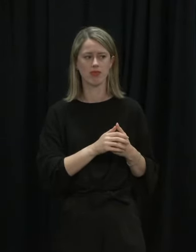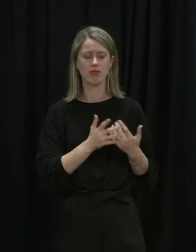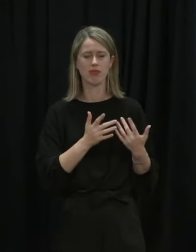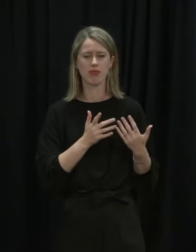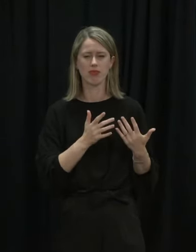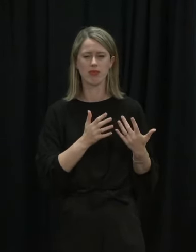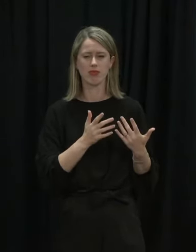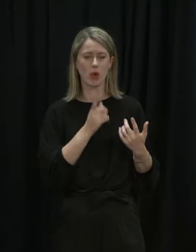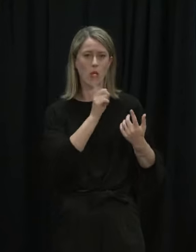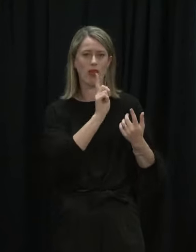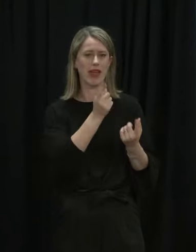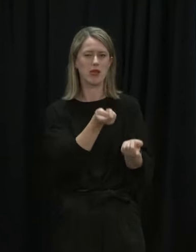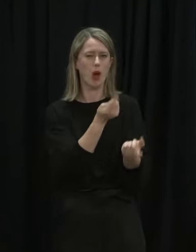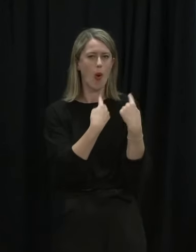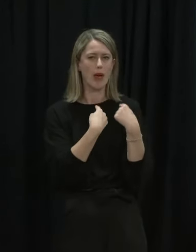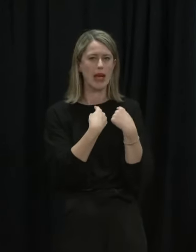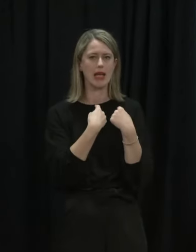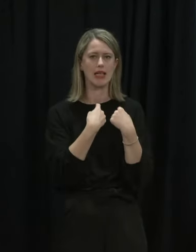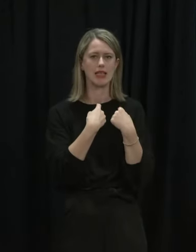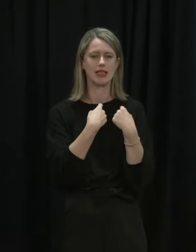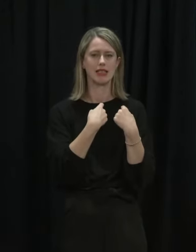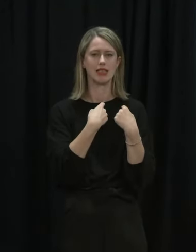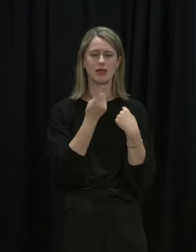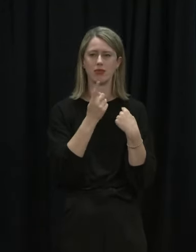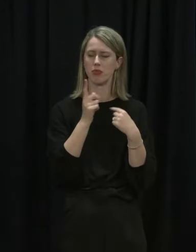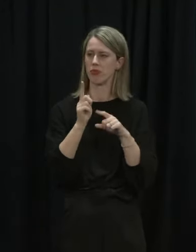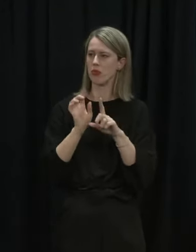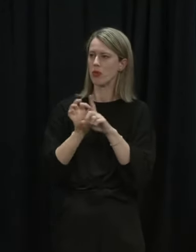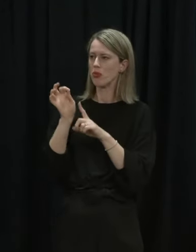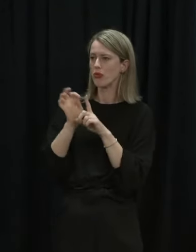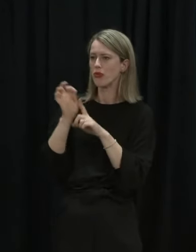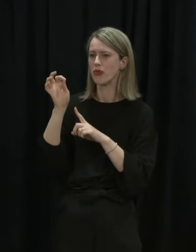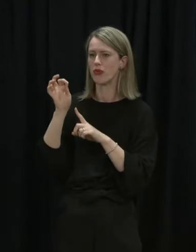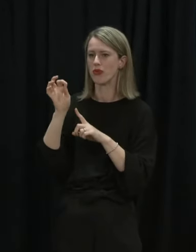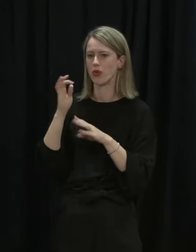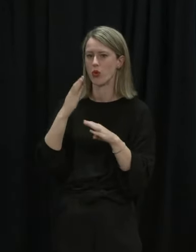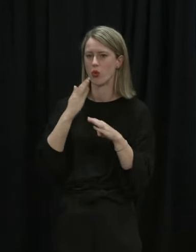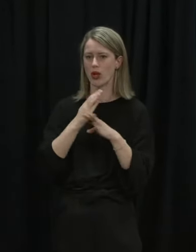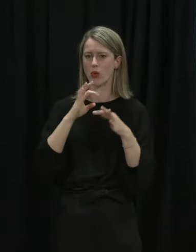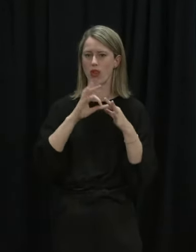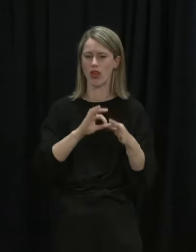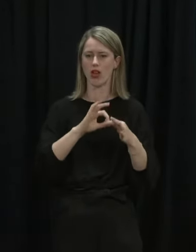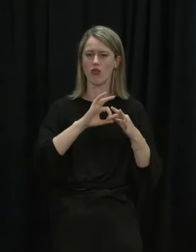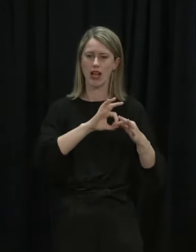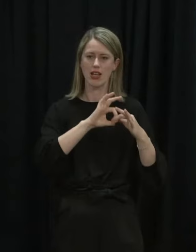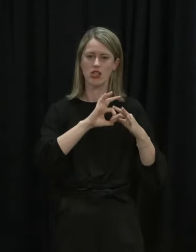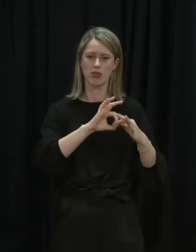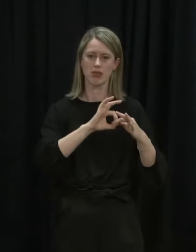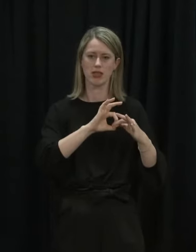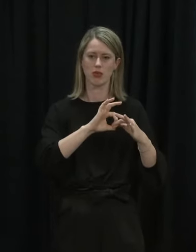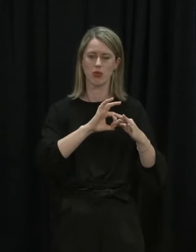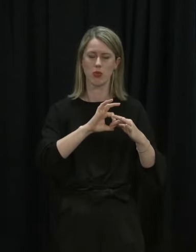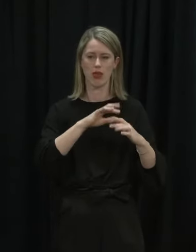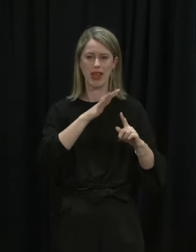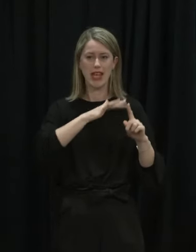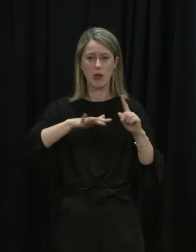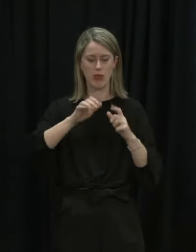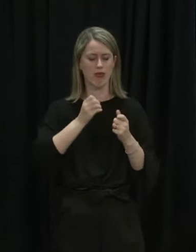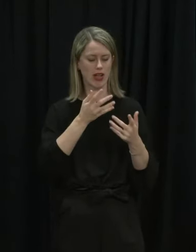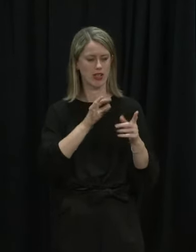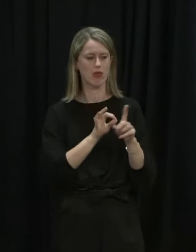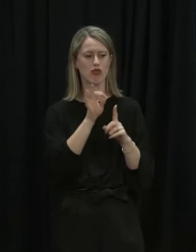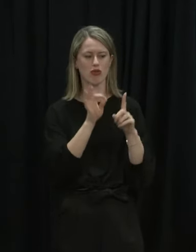what I was told around what it had improved in terms of the working with and the relationships with the range of ewee providers there